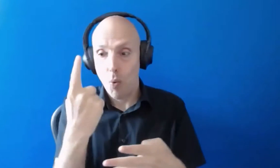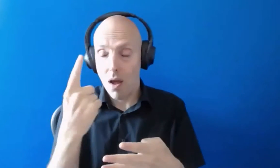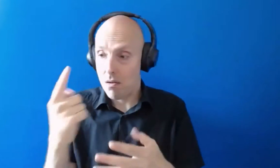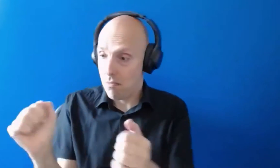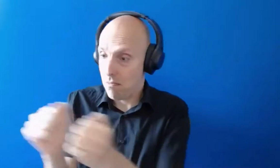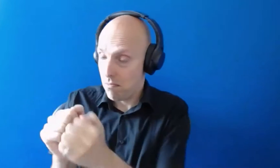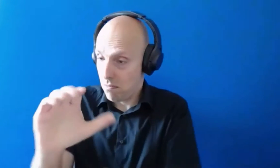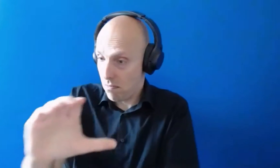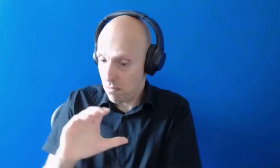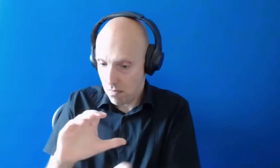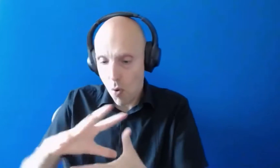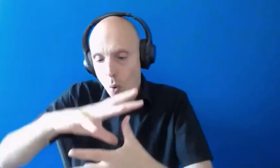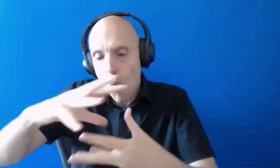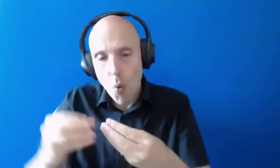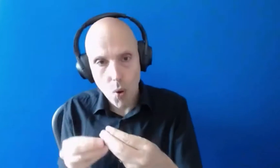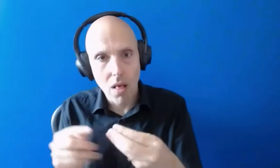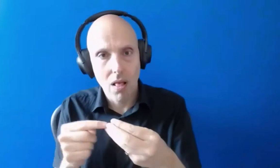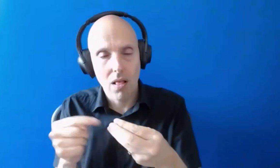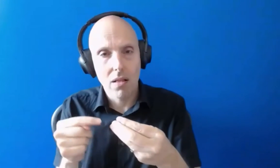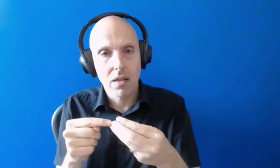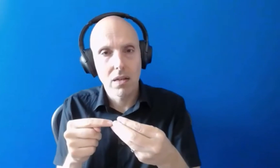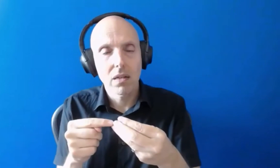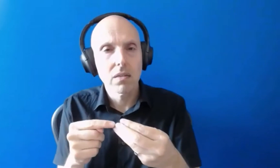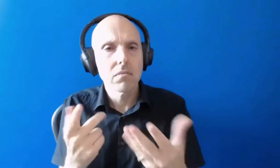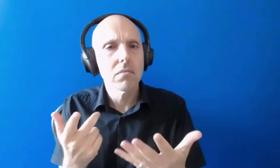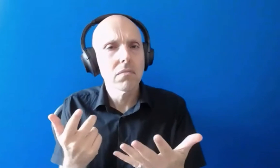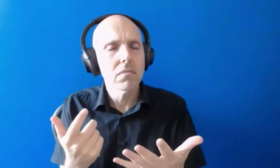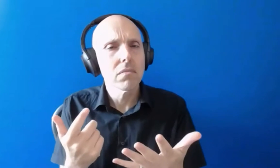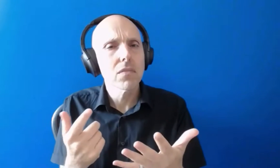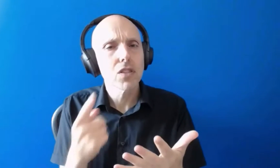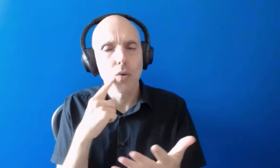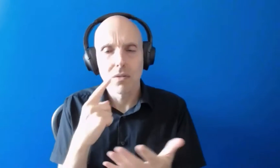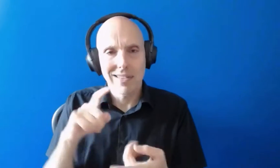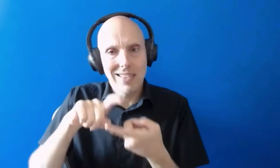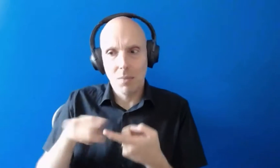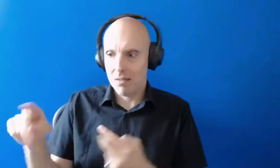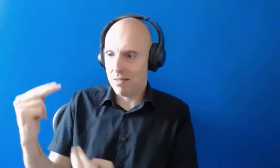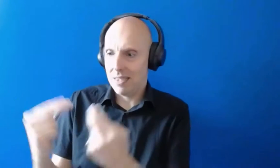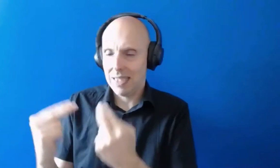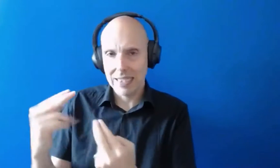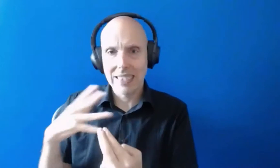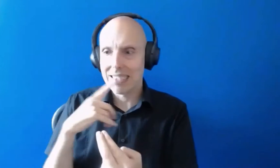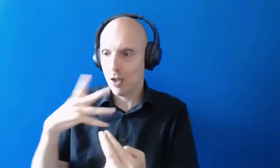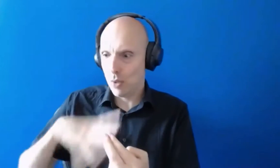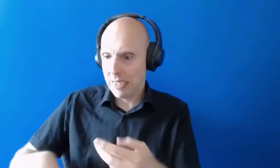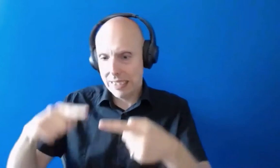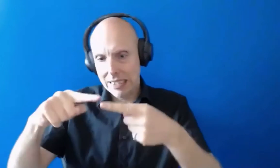just one two or three it'll just be based on on those conversations with the needs assessor and and what you need